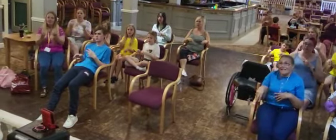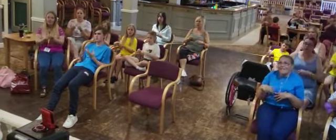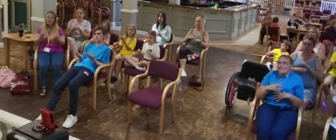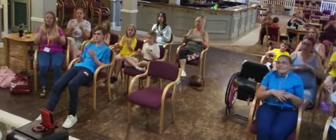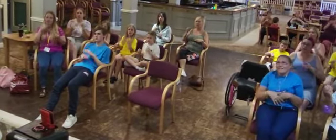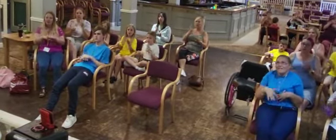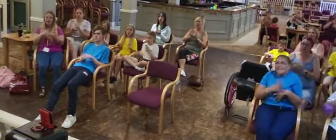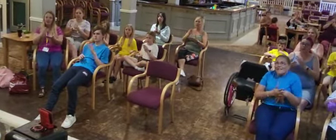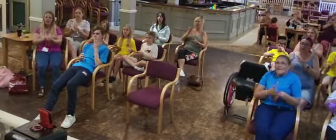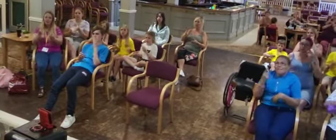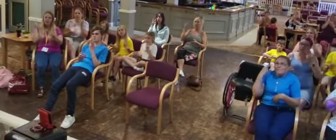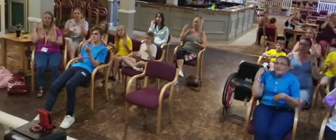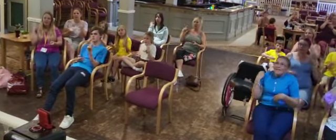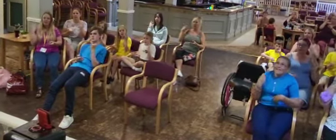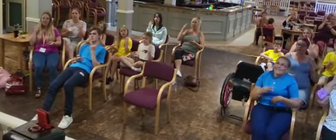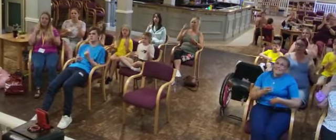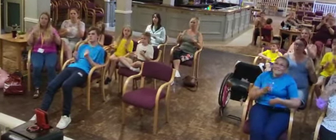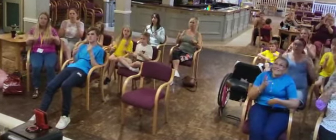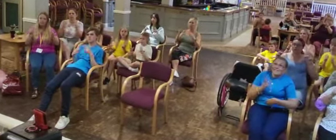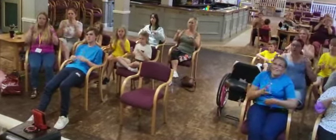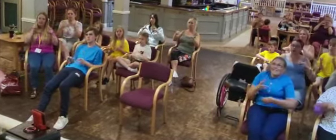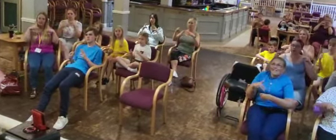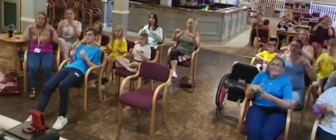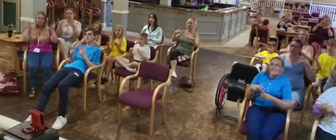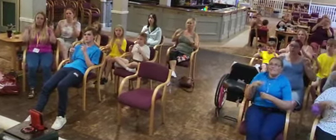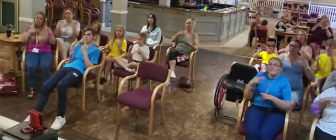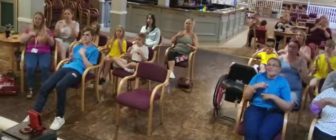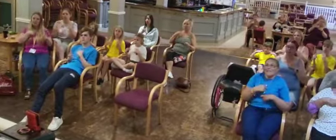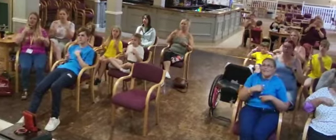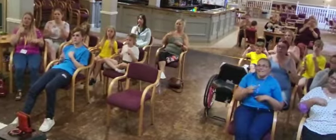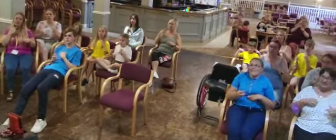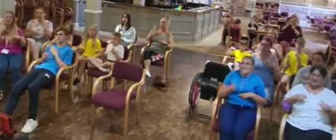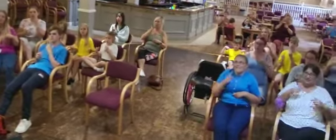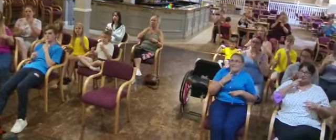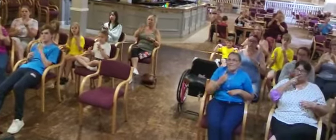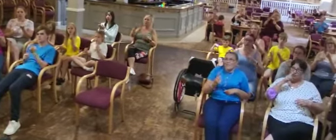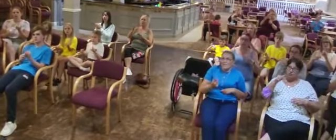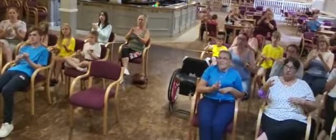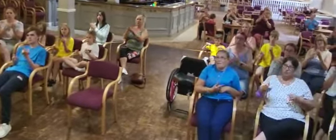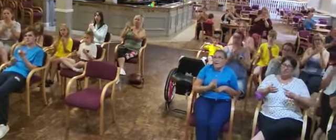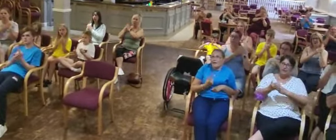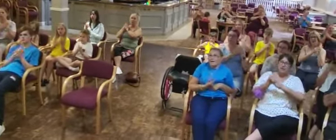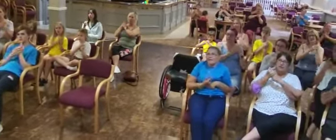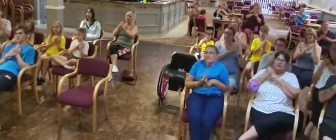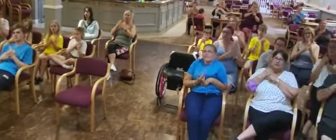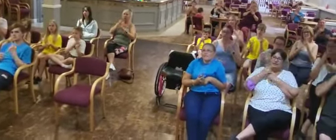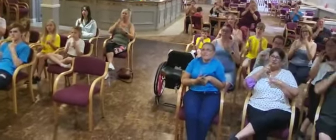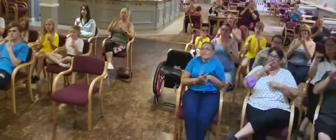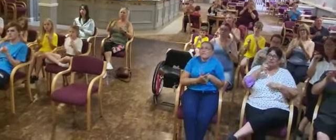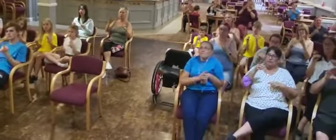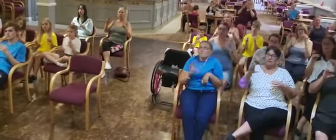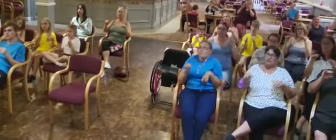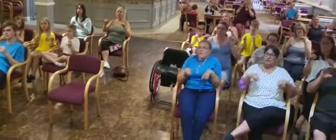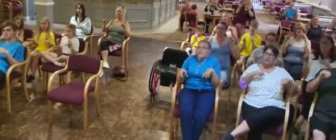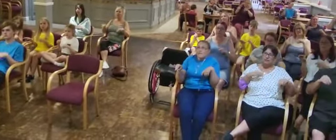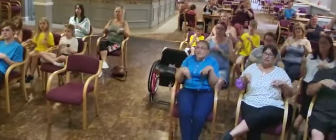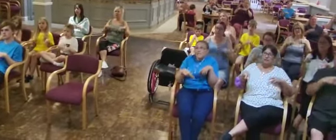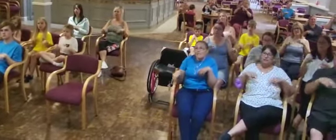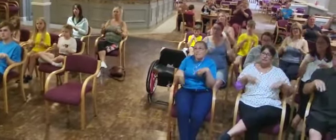Don't you dare look back Just keep your eyes on me I said, you're holding back She said, shut up and dance with